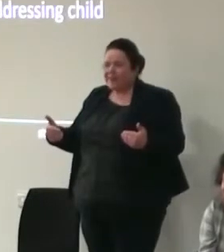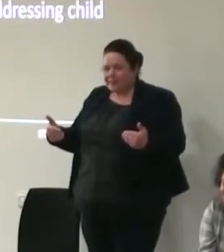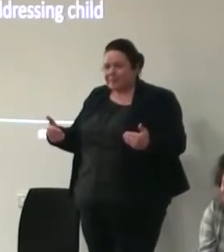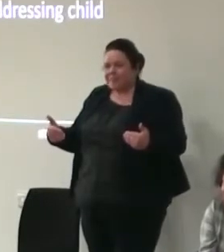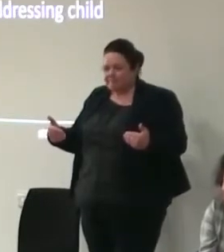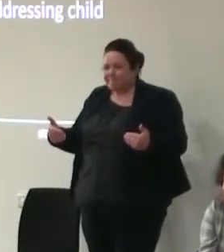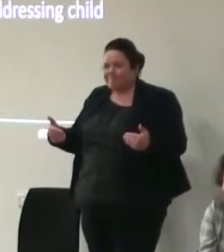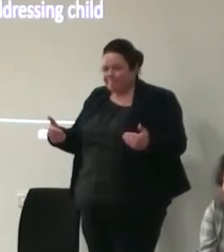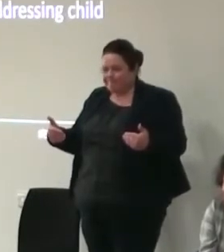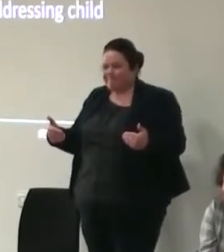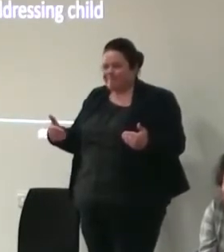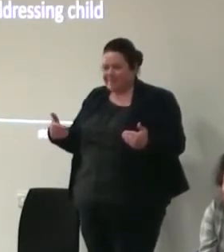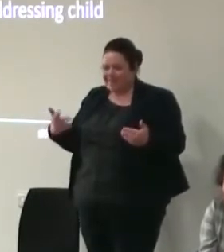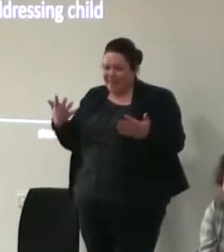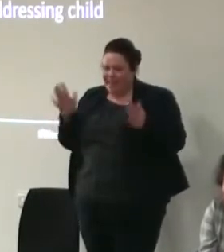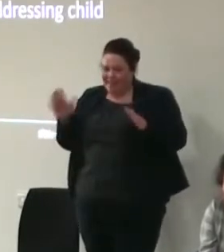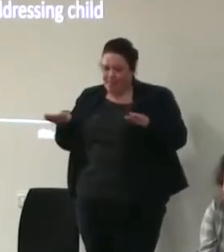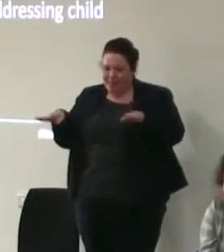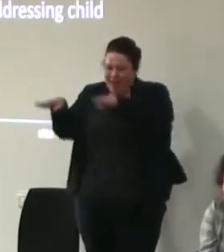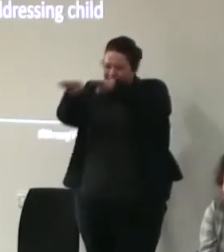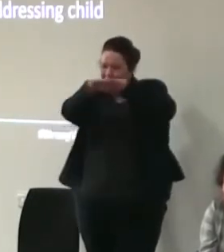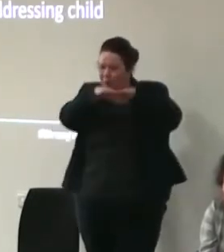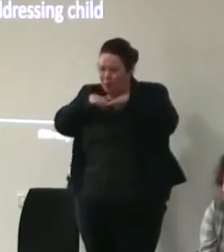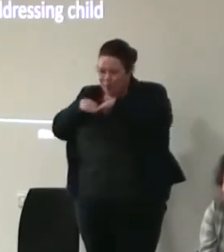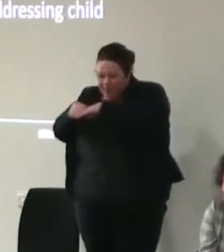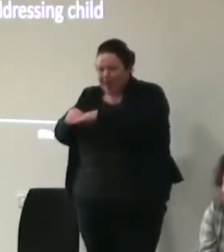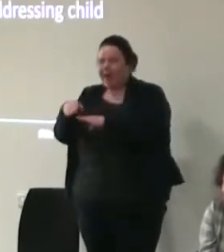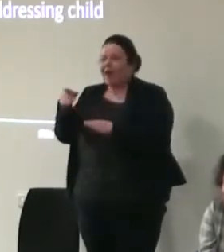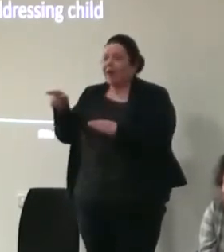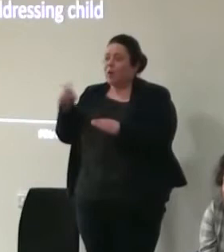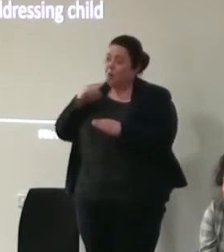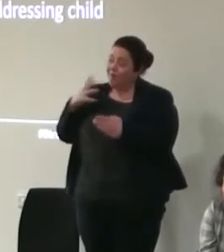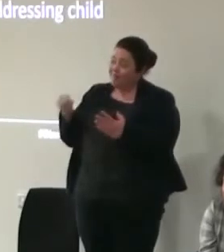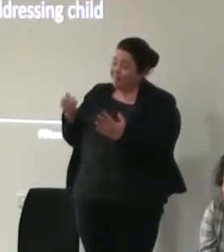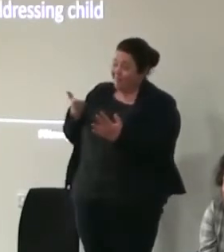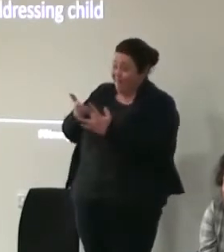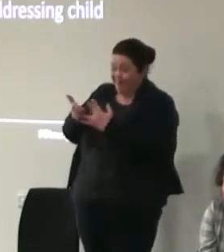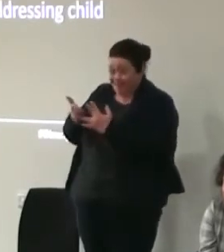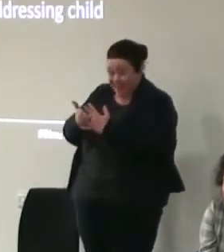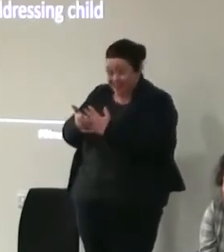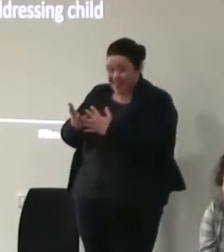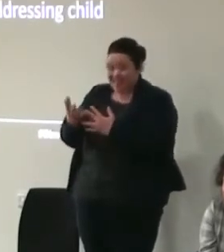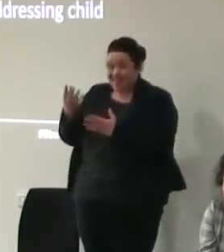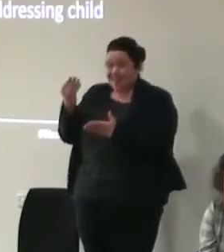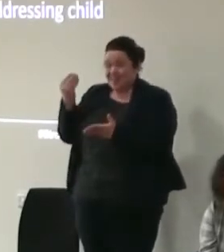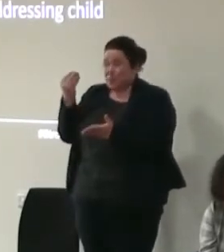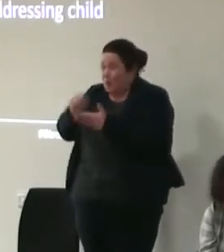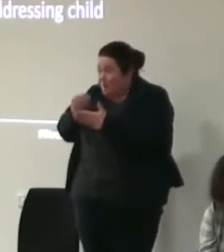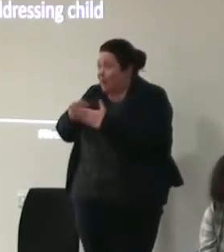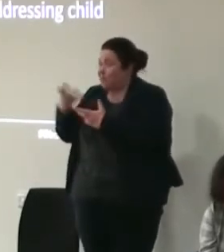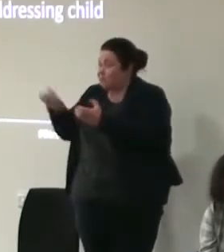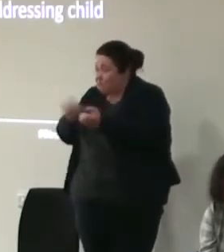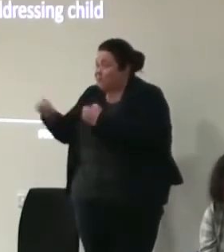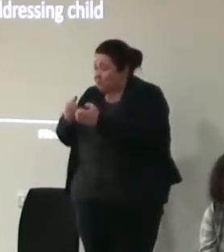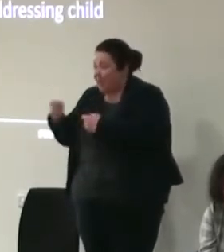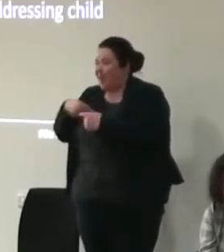that thing about equity and people who have access to power will continue having access to power